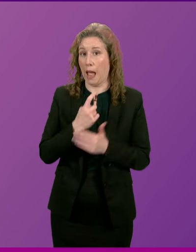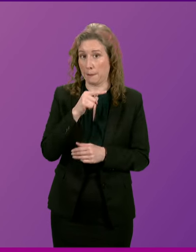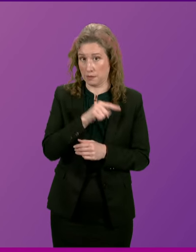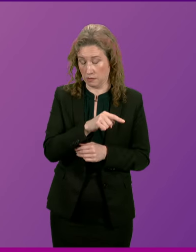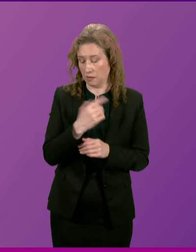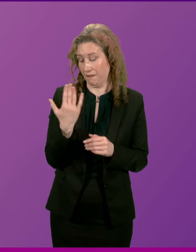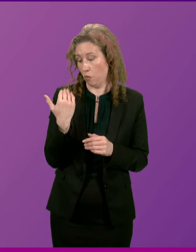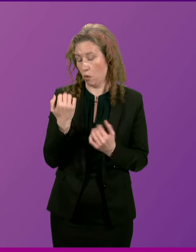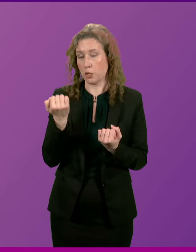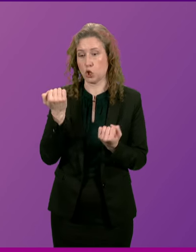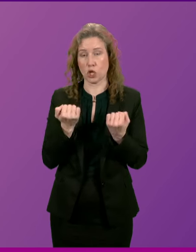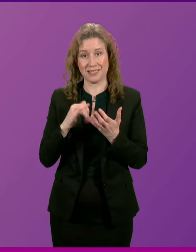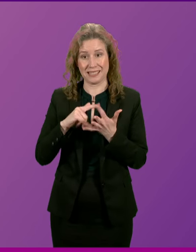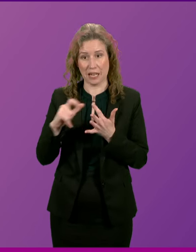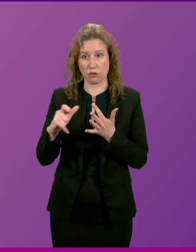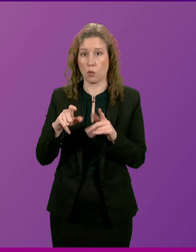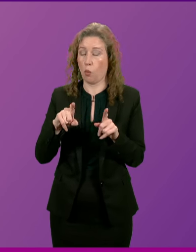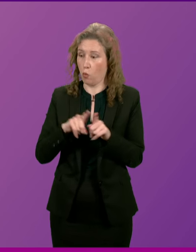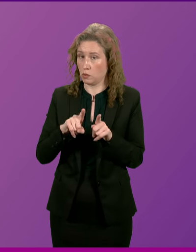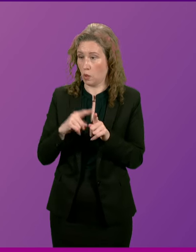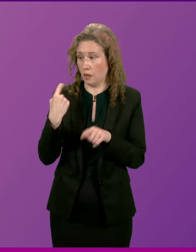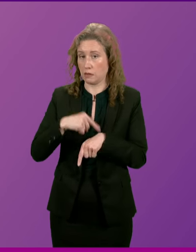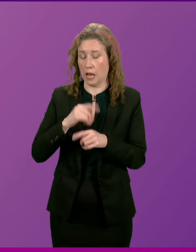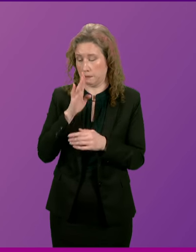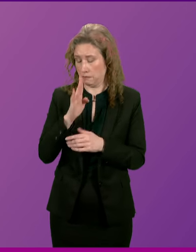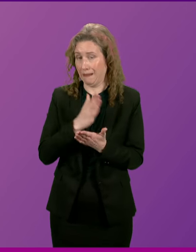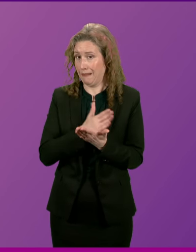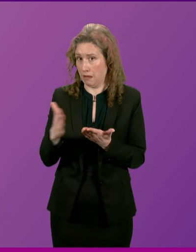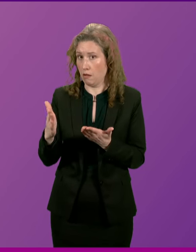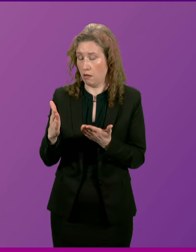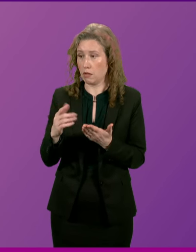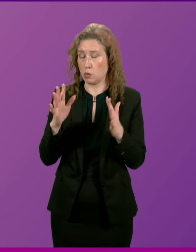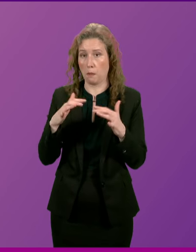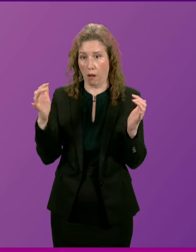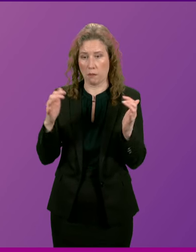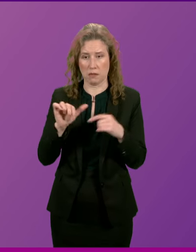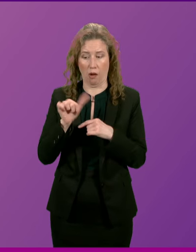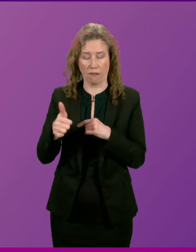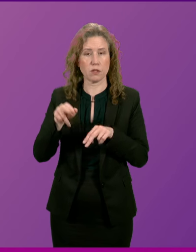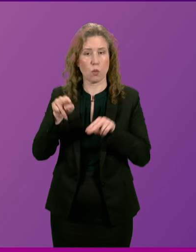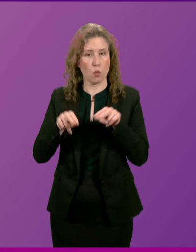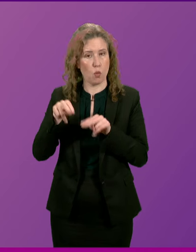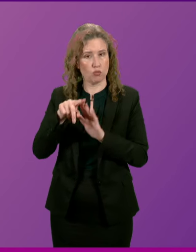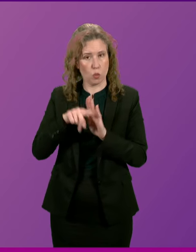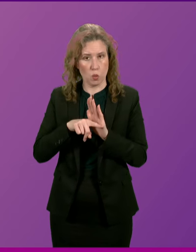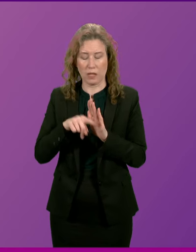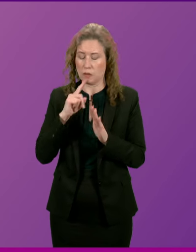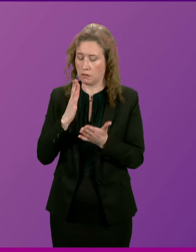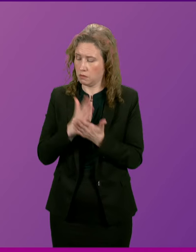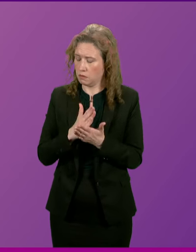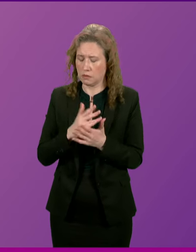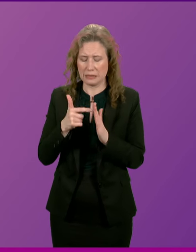the former Justice Secretary also was quite clear in his statement to Parliament following the court ruling, our deepest